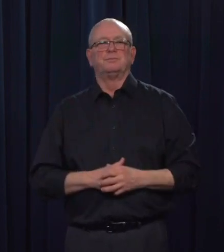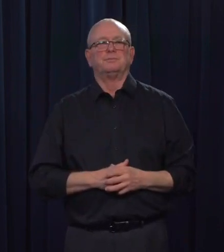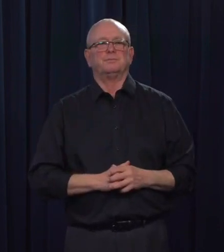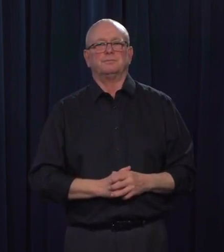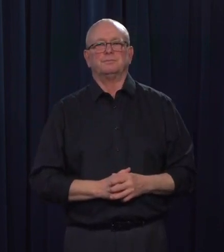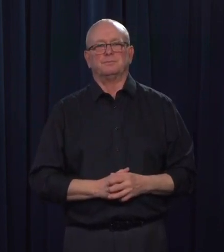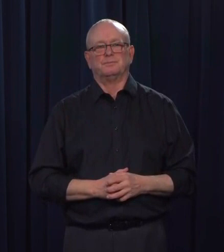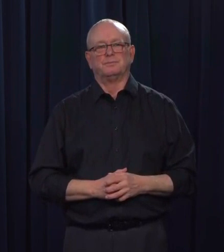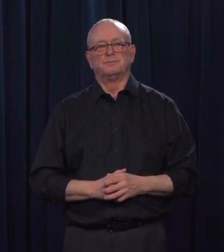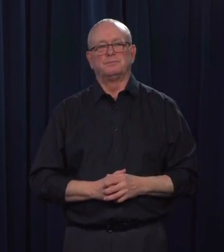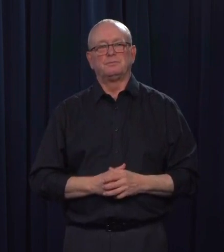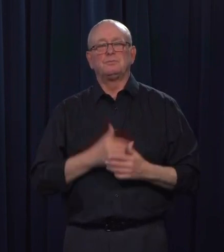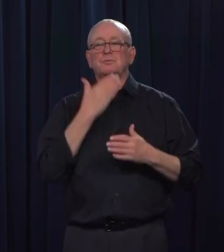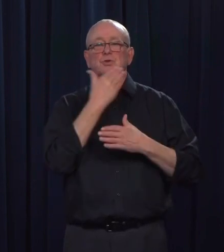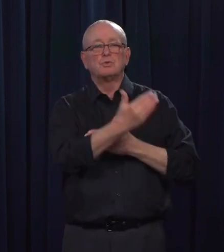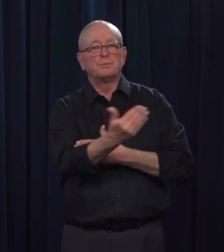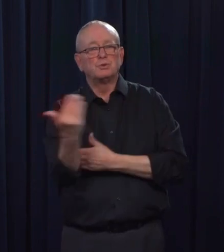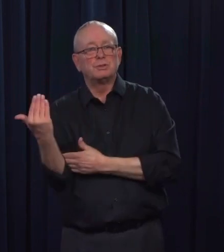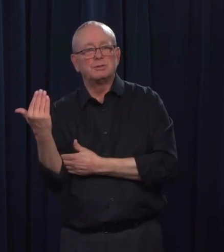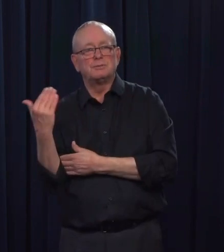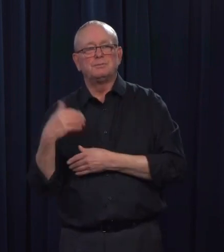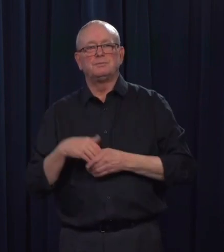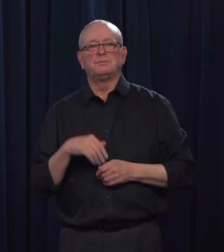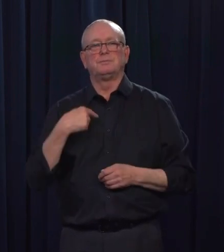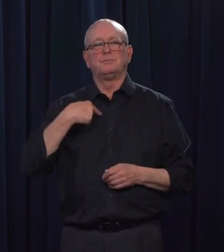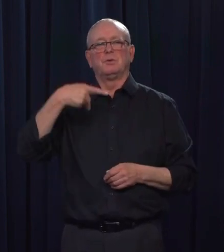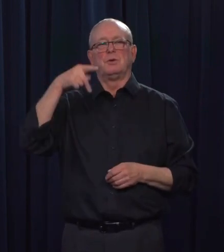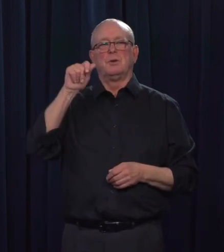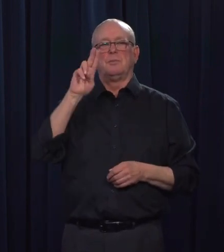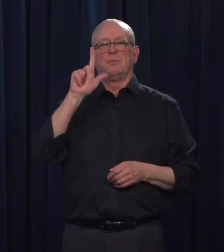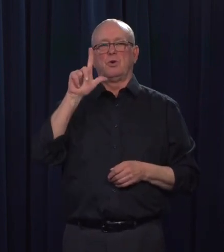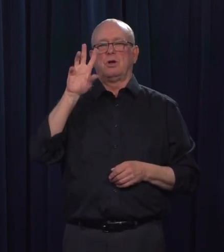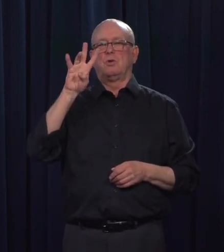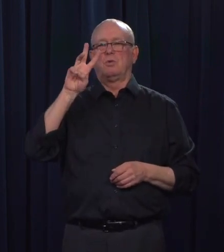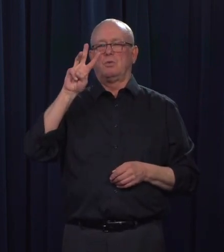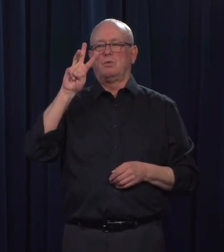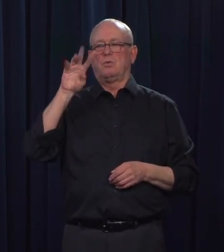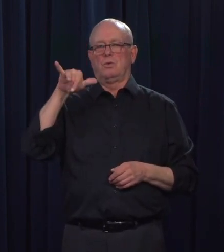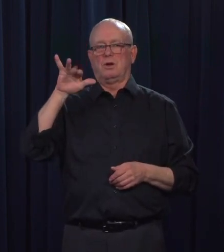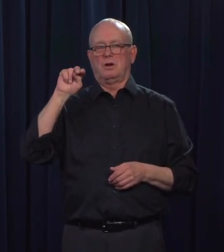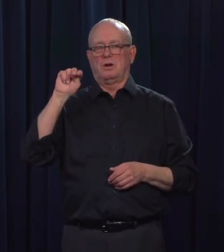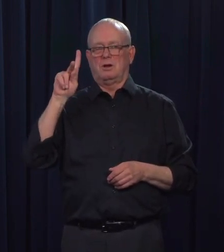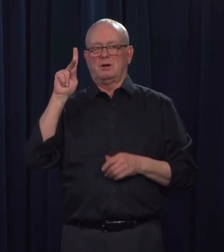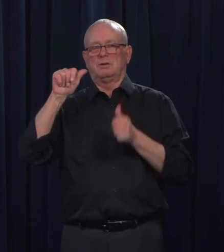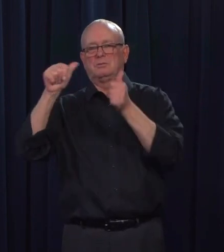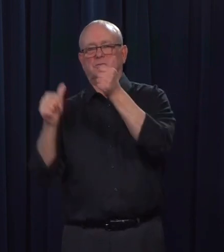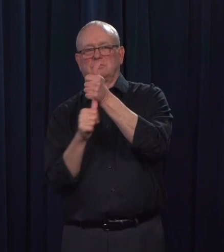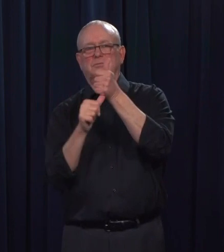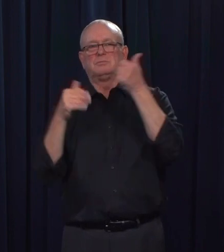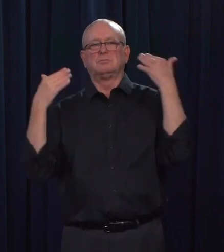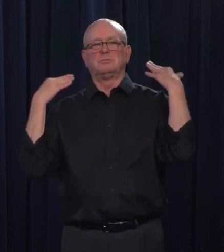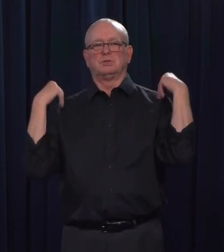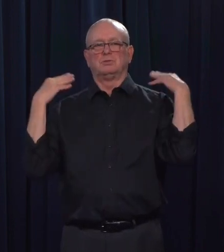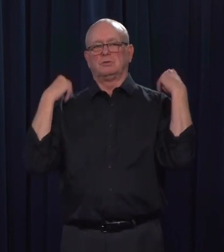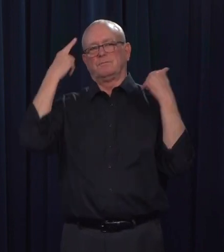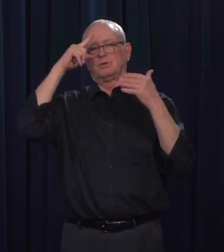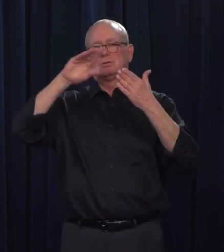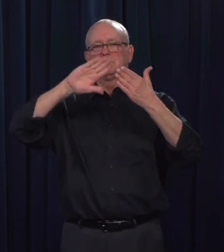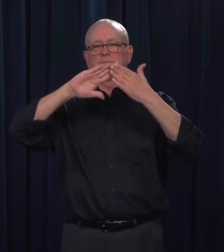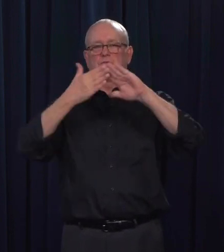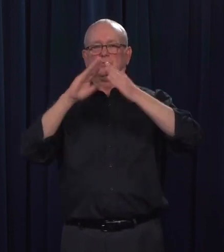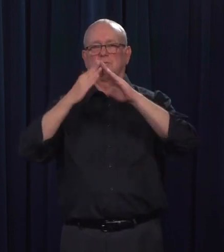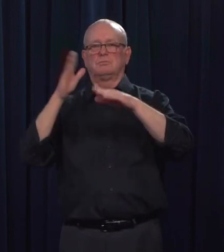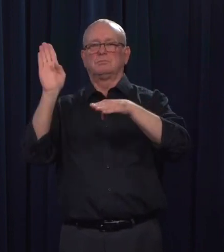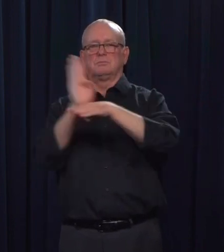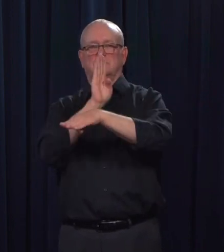Good morning. I'm Paul Winnick, the Deputy Minister of Municipal Affairs, which is the ministry that oversees emergency management and the